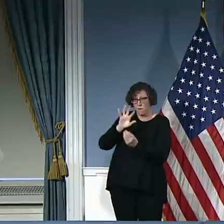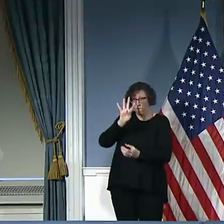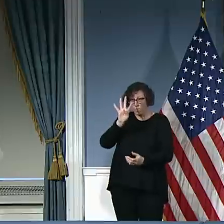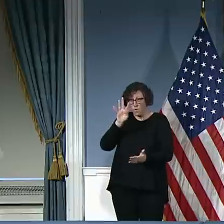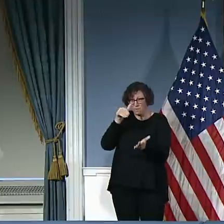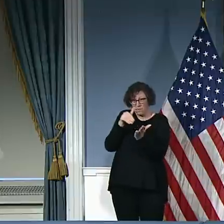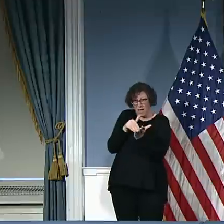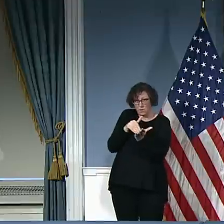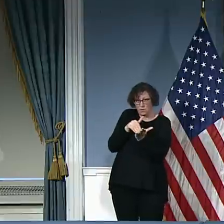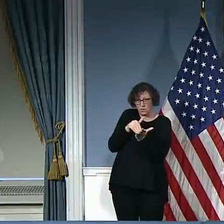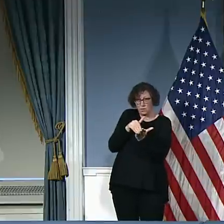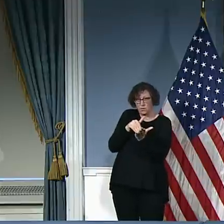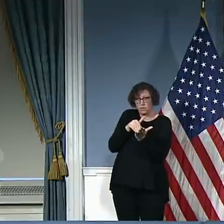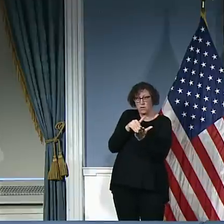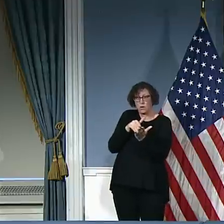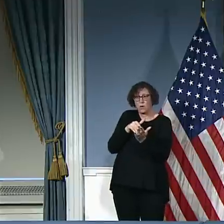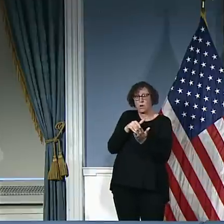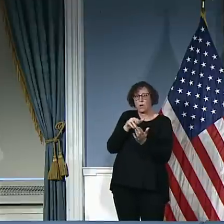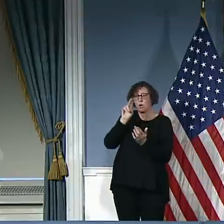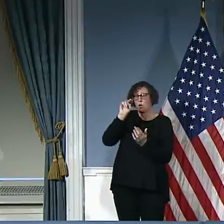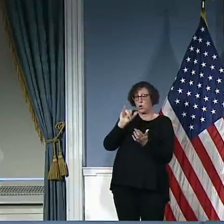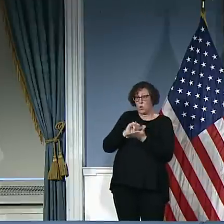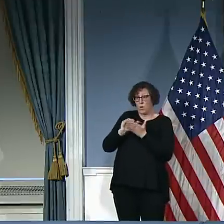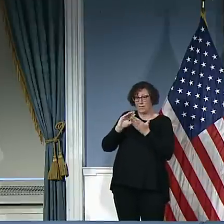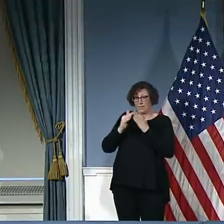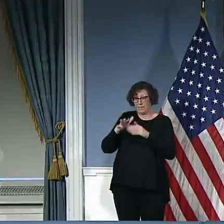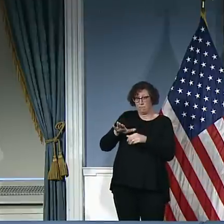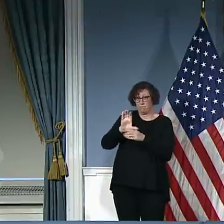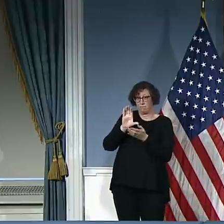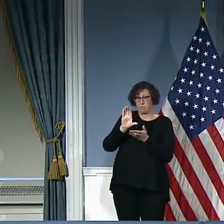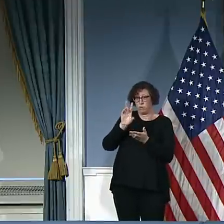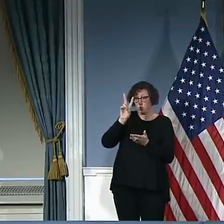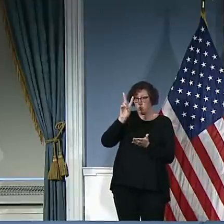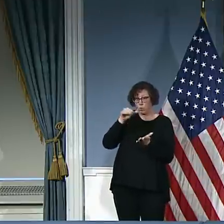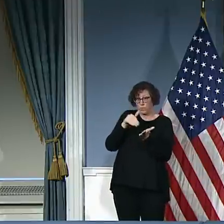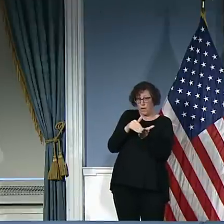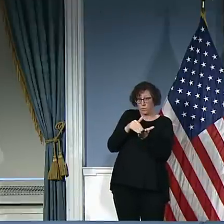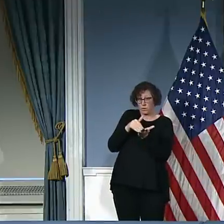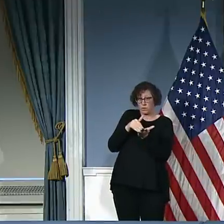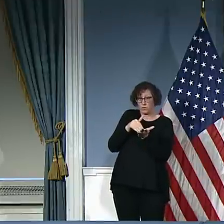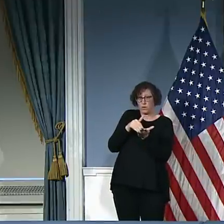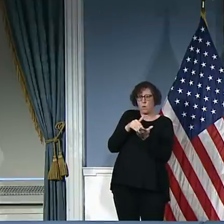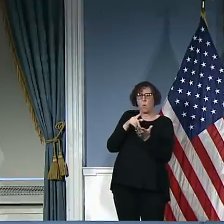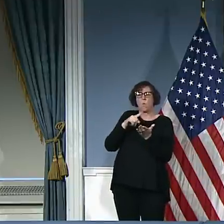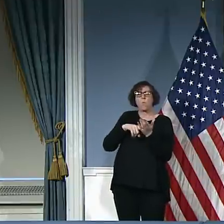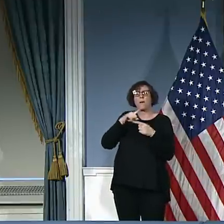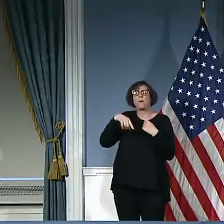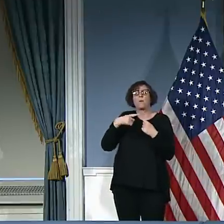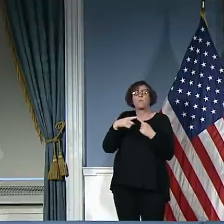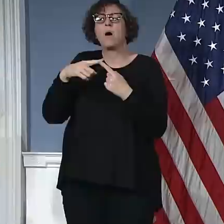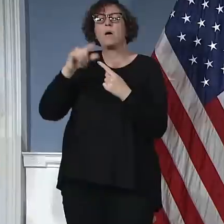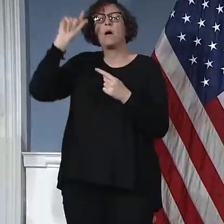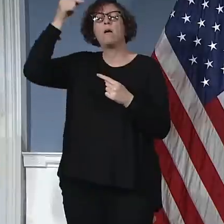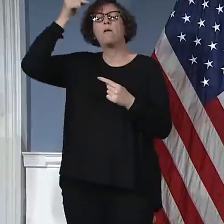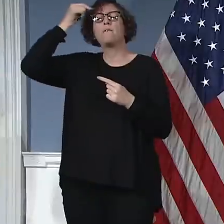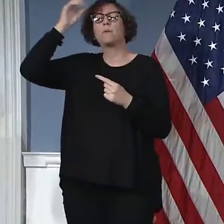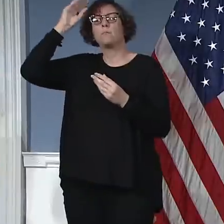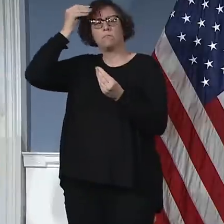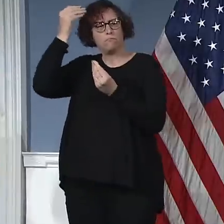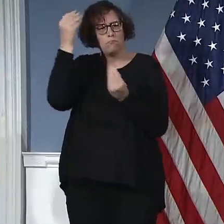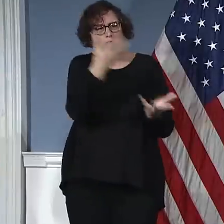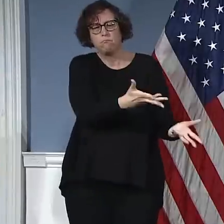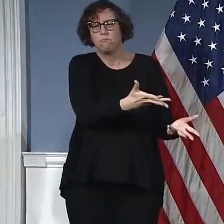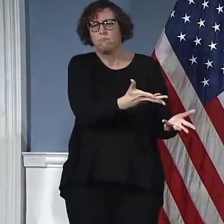press briefing discussing the dire need. Yeah. Julia, I want to just caution you. I've noticed asking these very